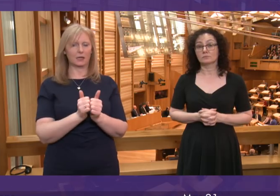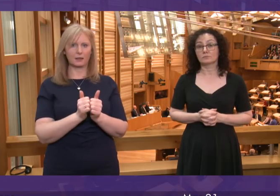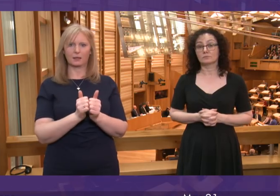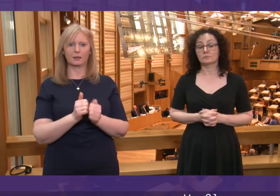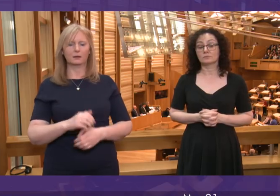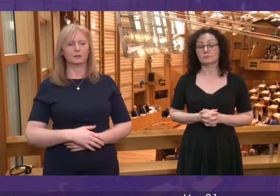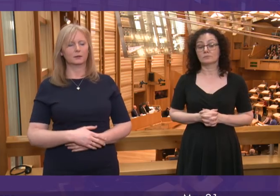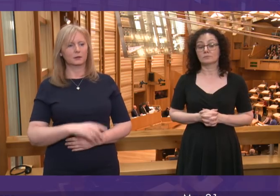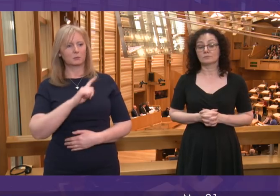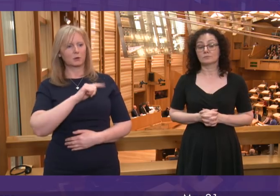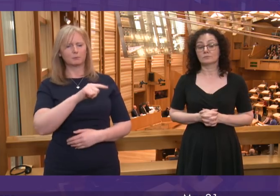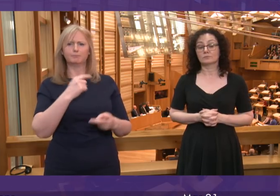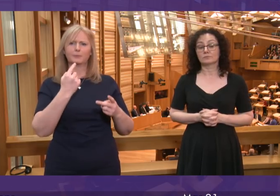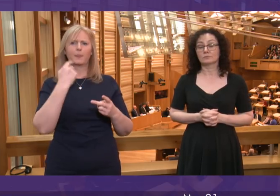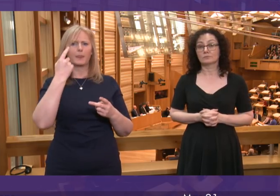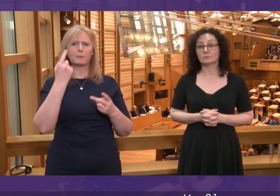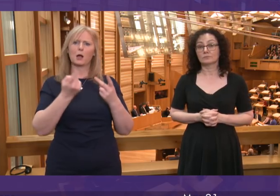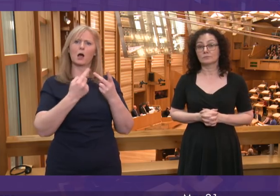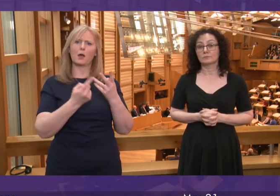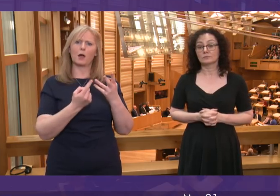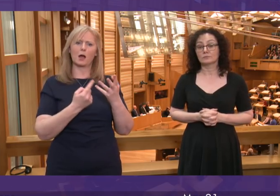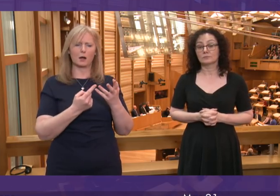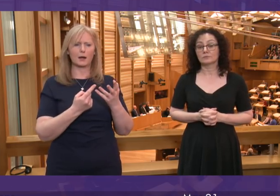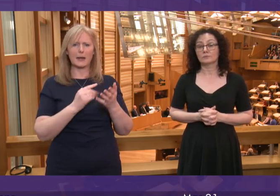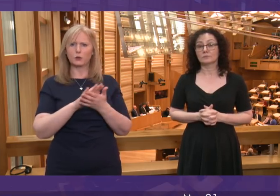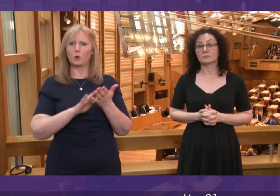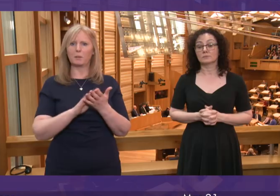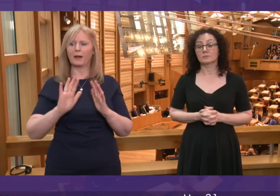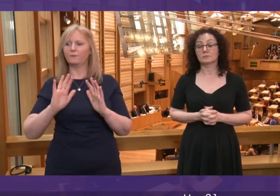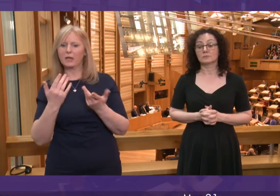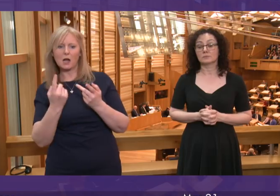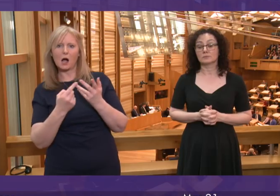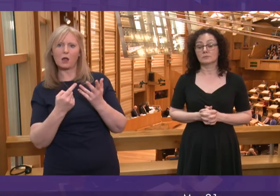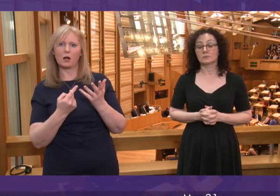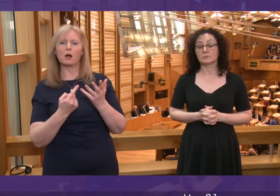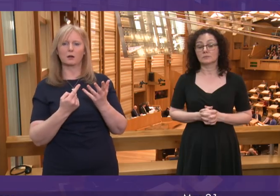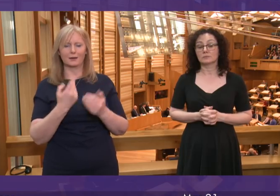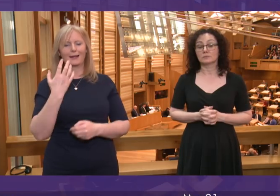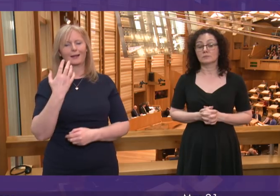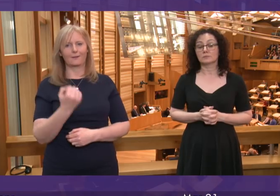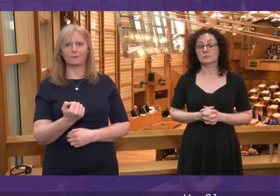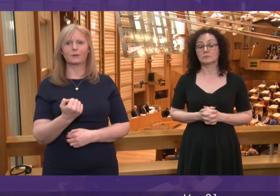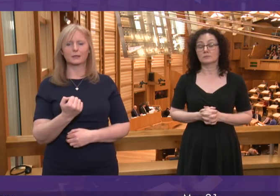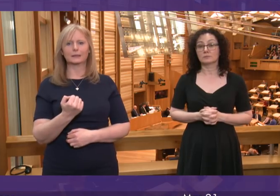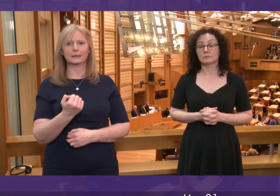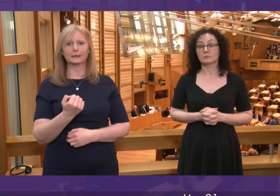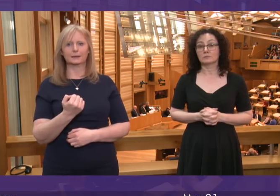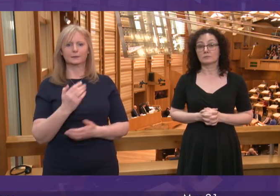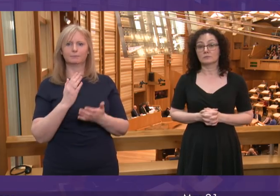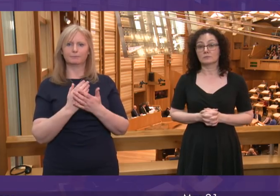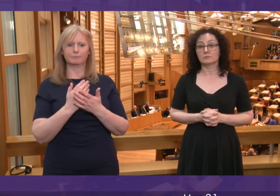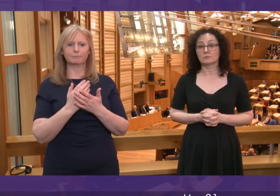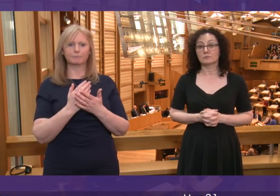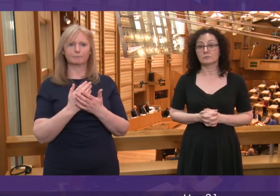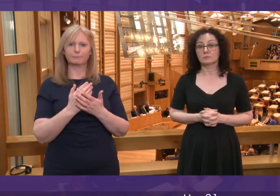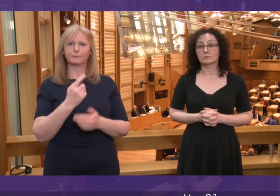contemplate the alternatives doesn't mean that there aren't any alternatives. One of those alternatives undoubtedly is